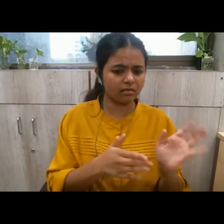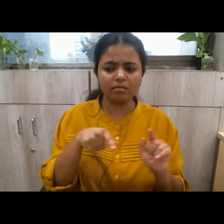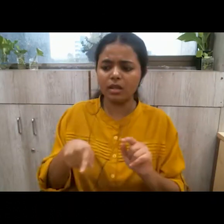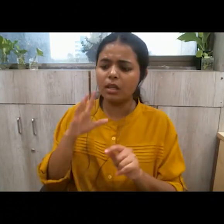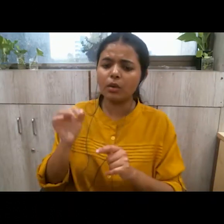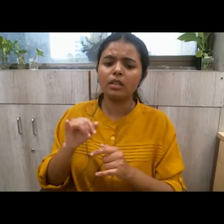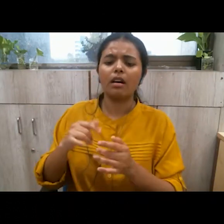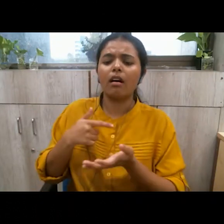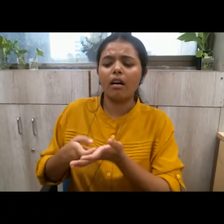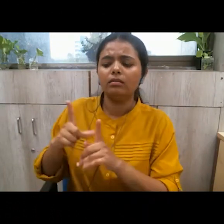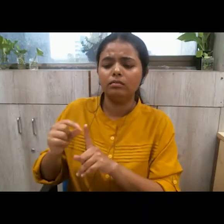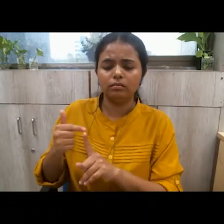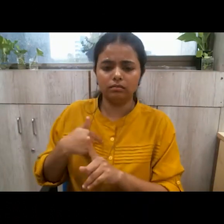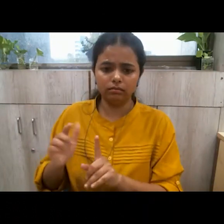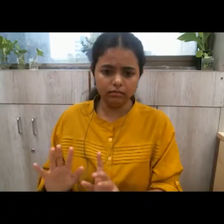even if we are